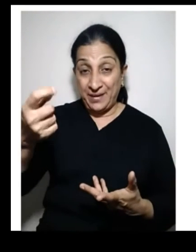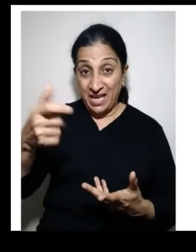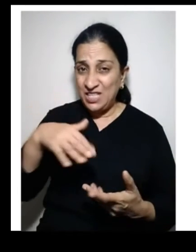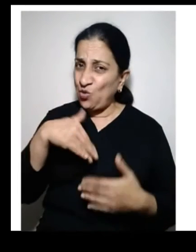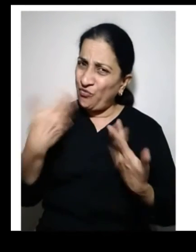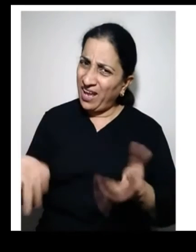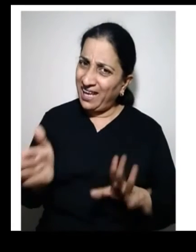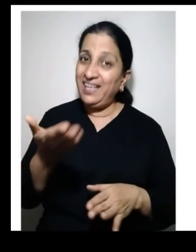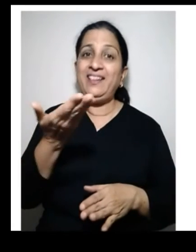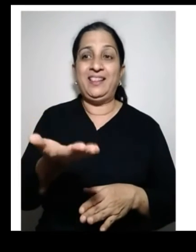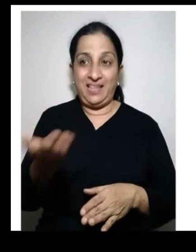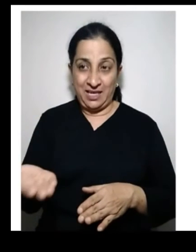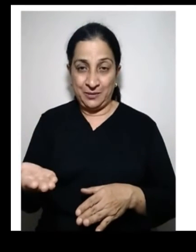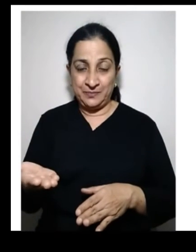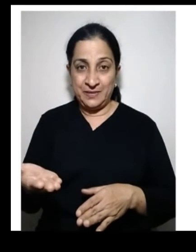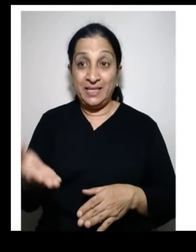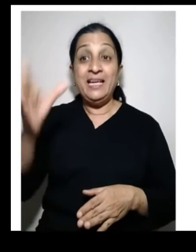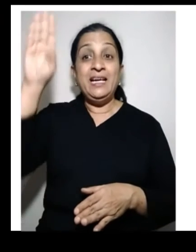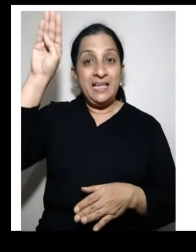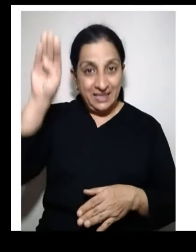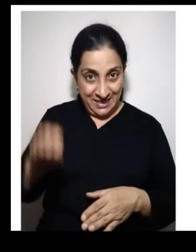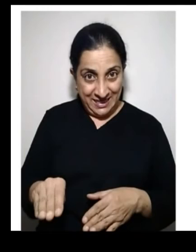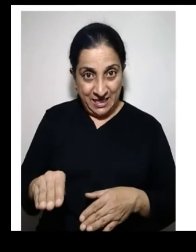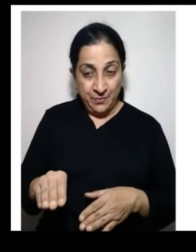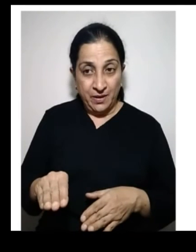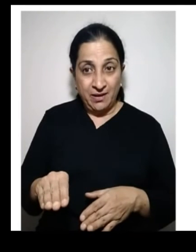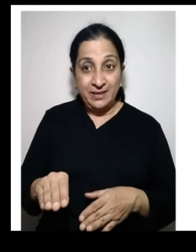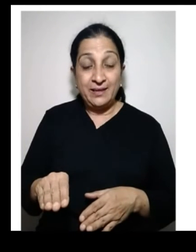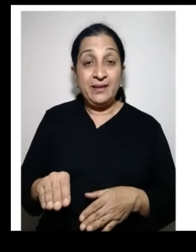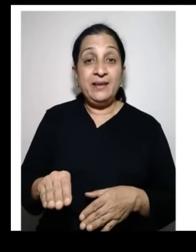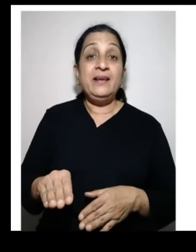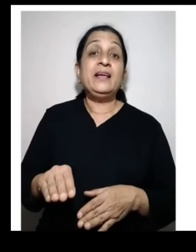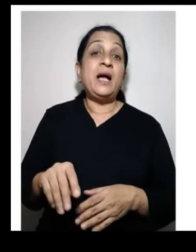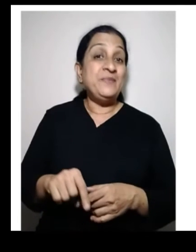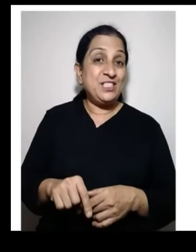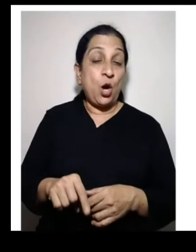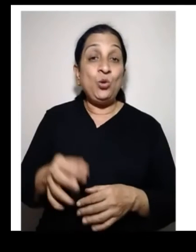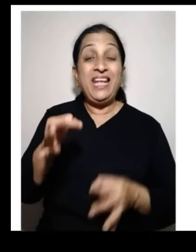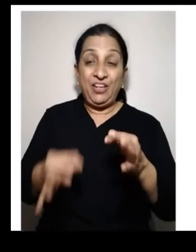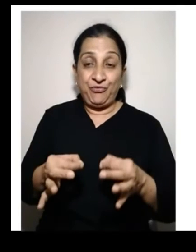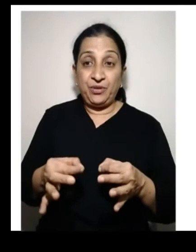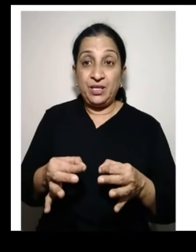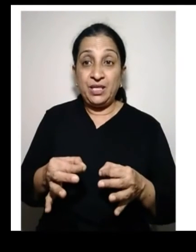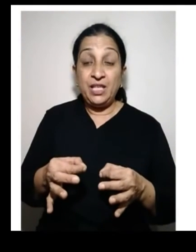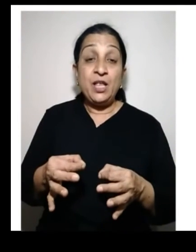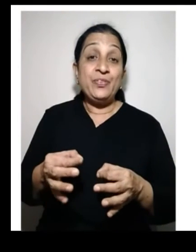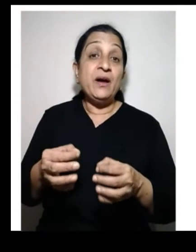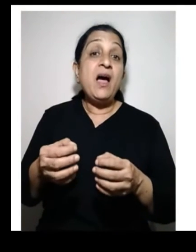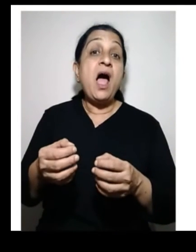so the result is what price of things decreases, then you have